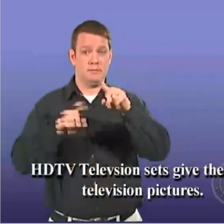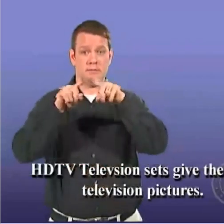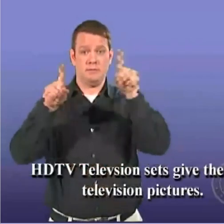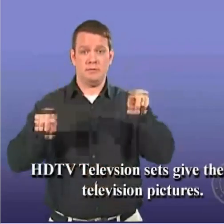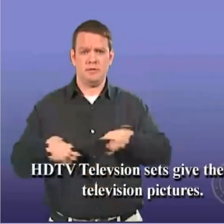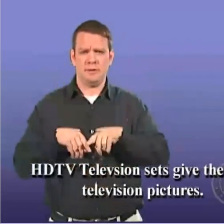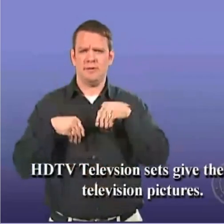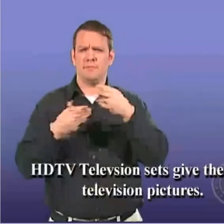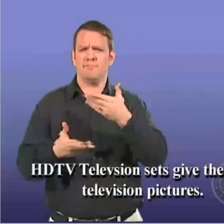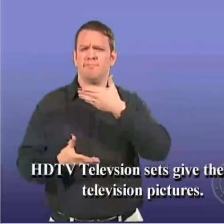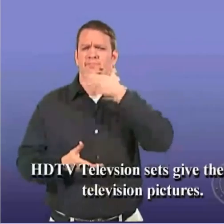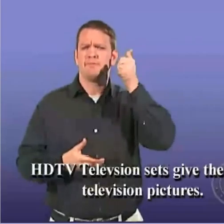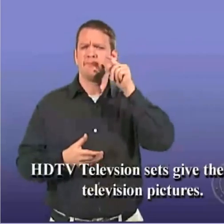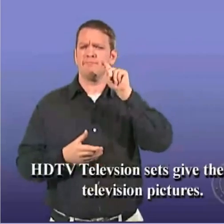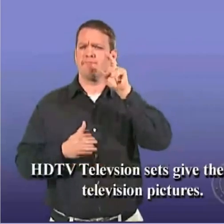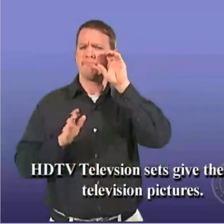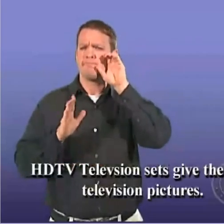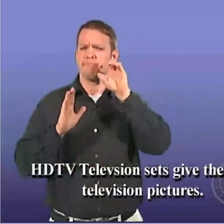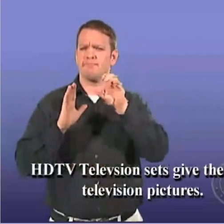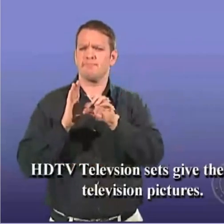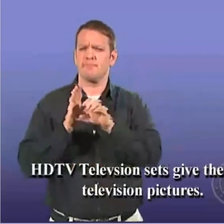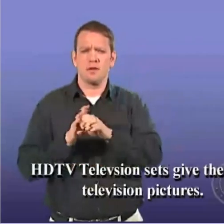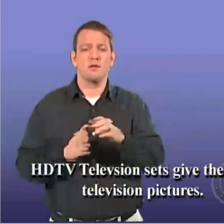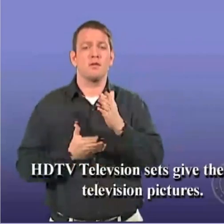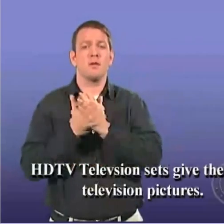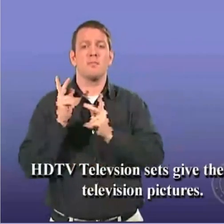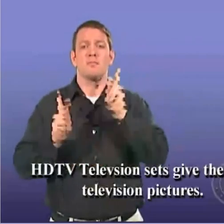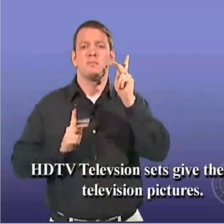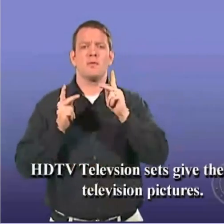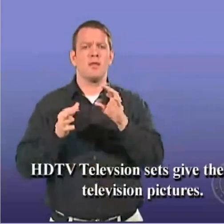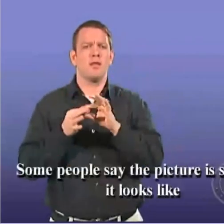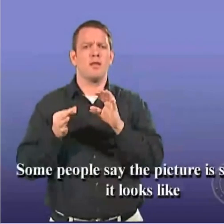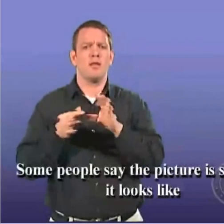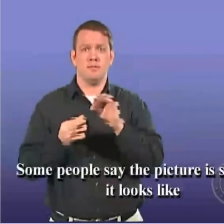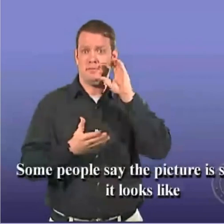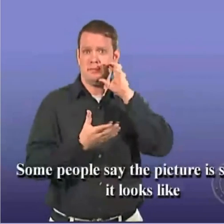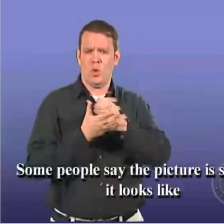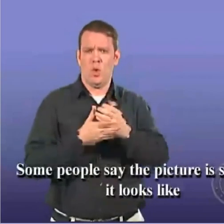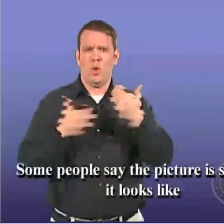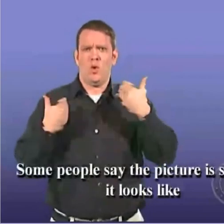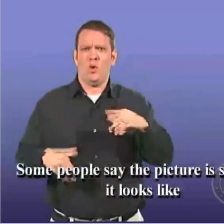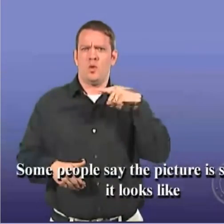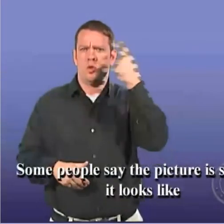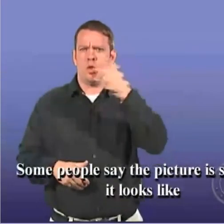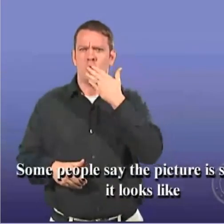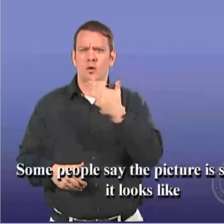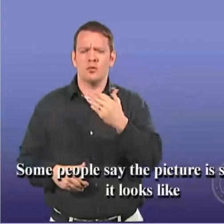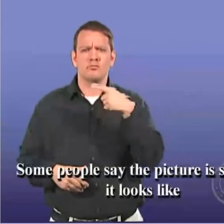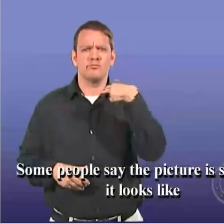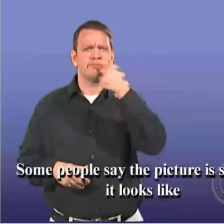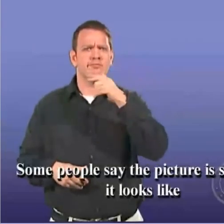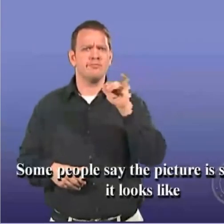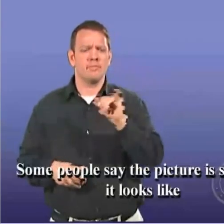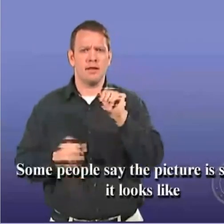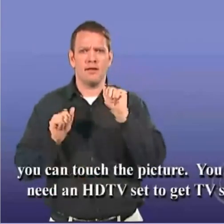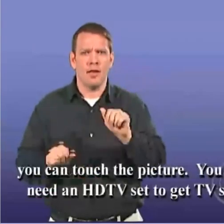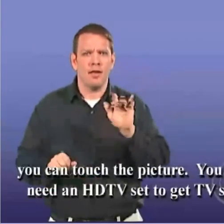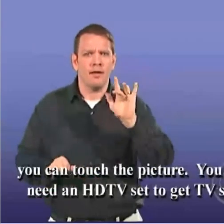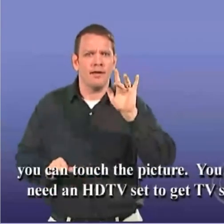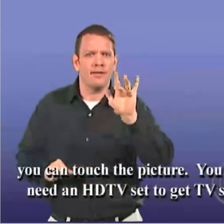HDTV television sets give the best television pictures. Some people say the picture is so good it looks like you can